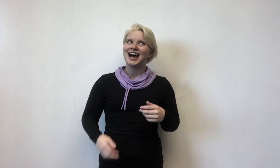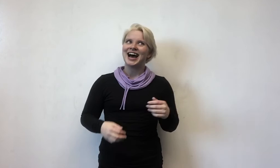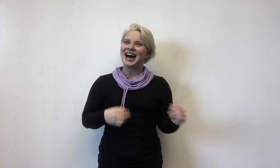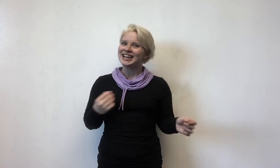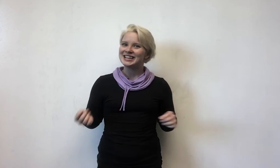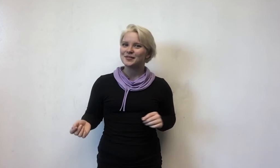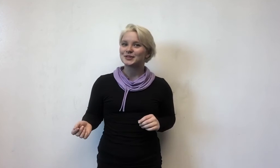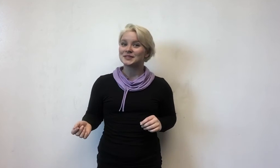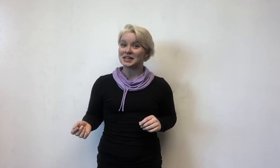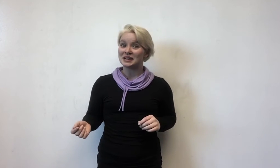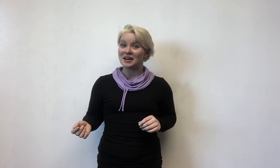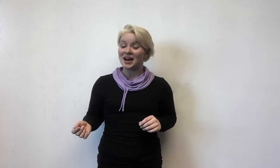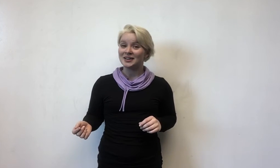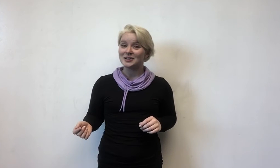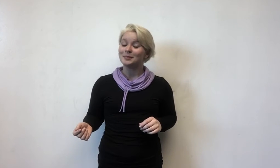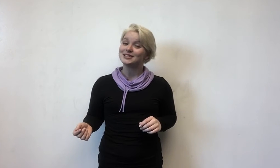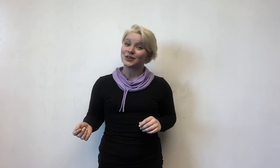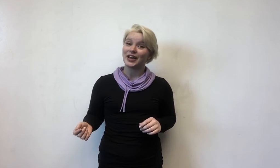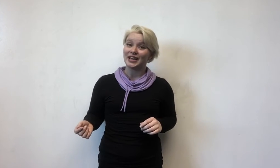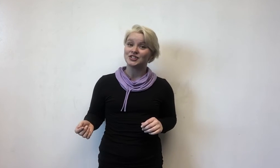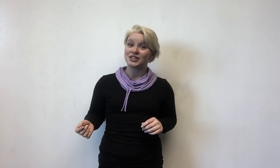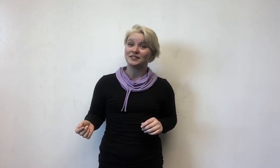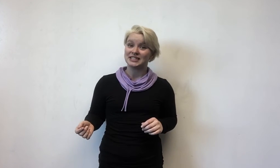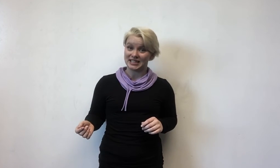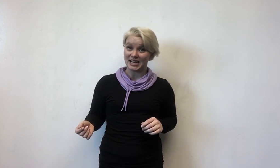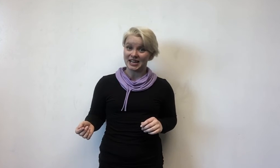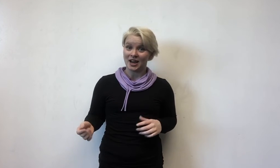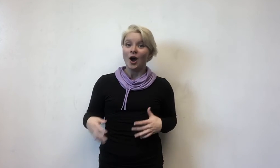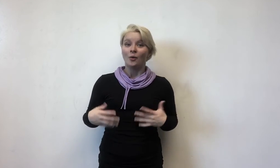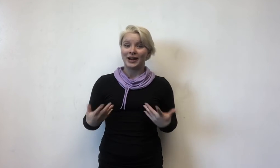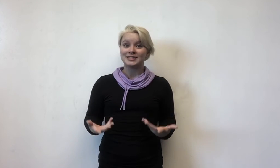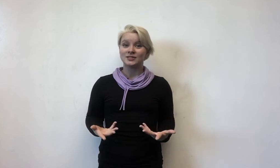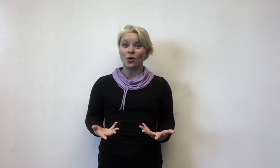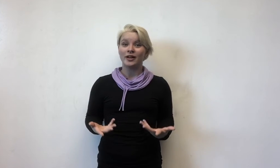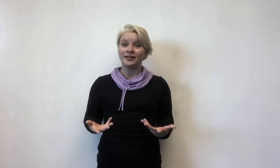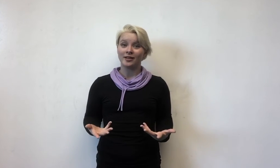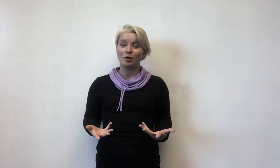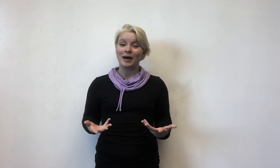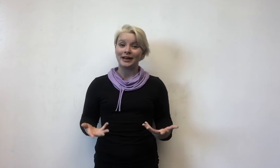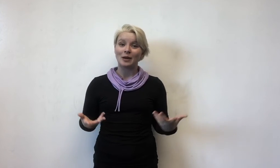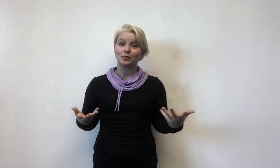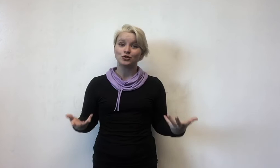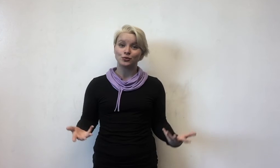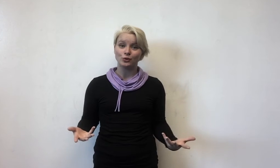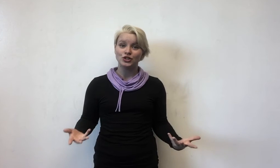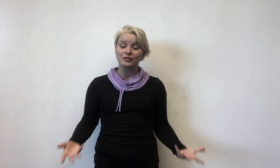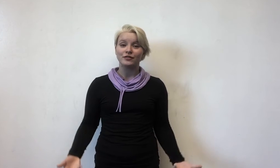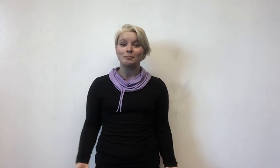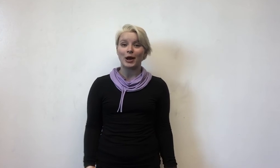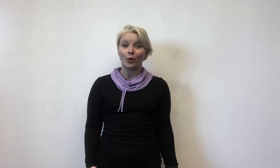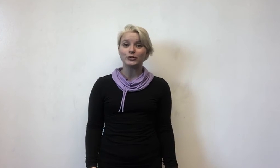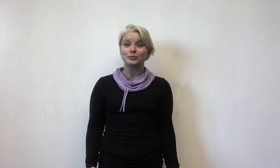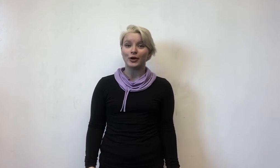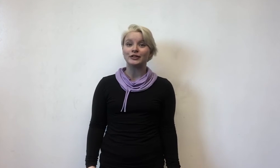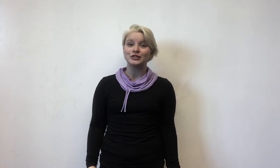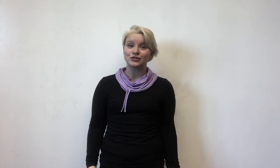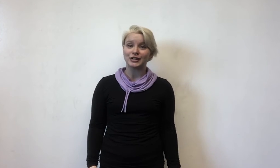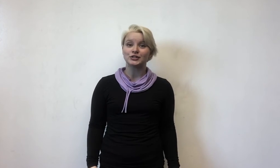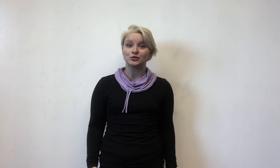I had never seen a condom until age 17 when I stole a yellow pineapple Trojan from my older brother's dresser